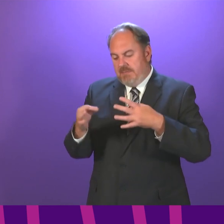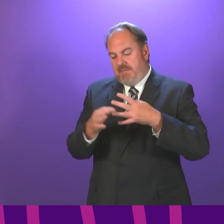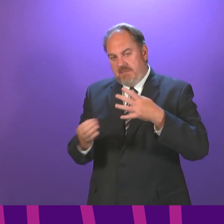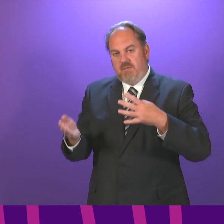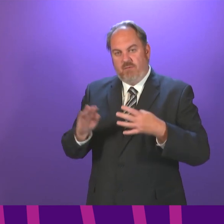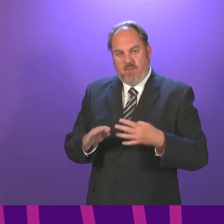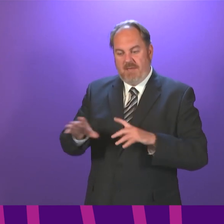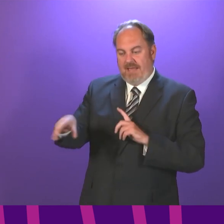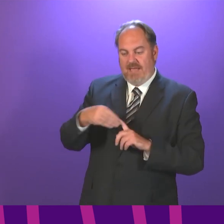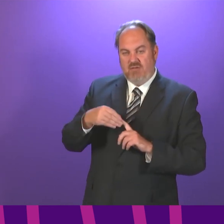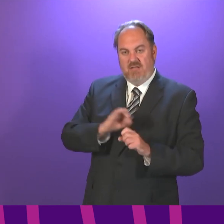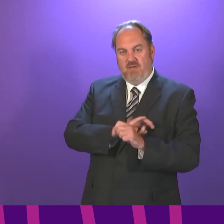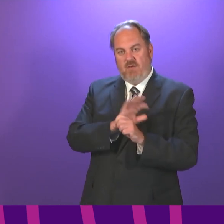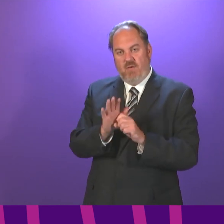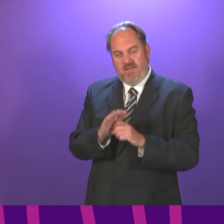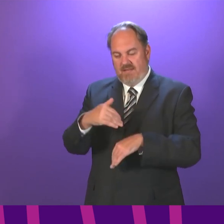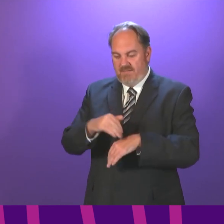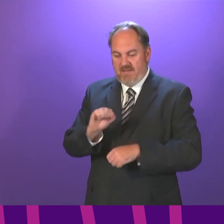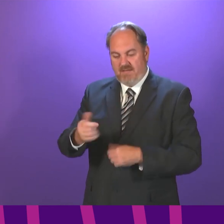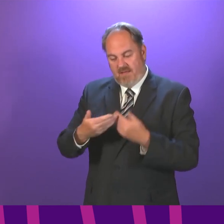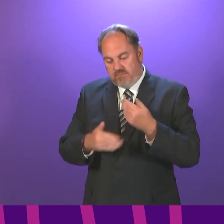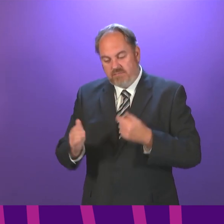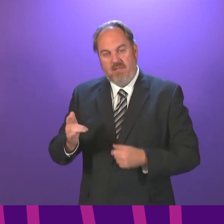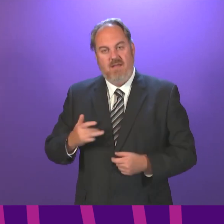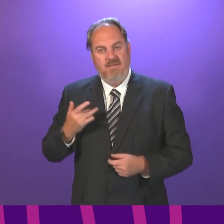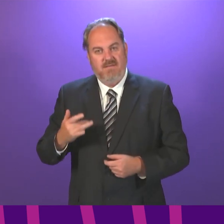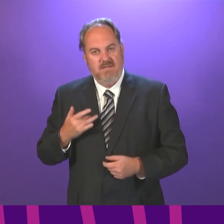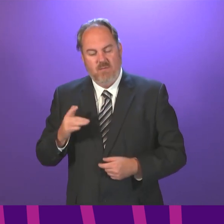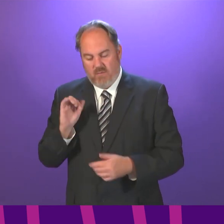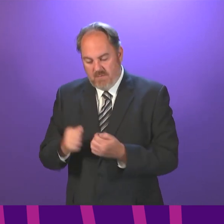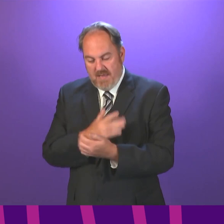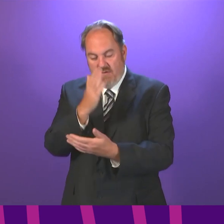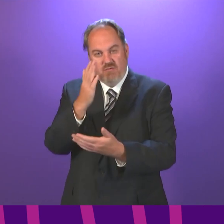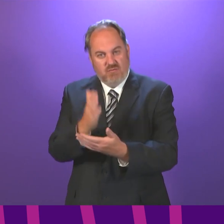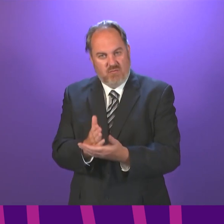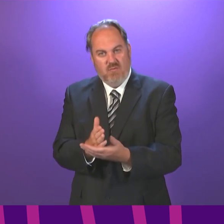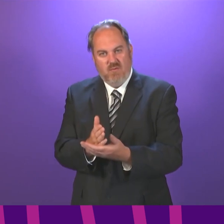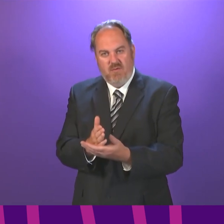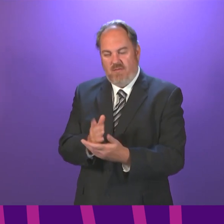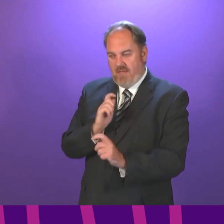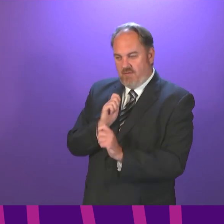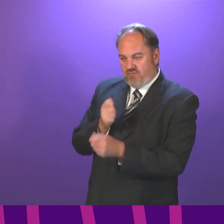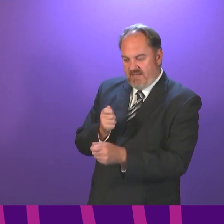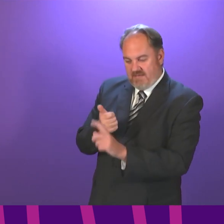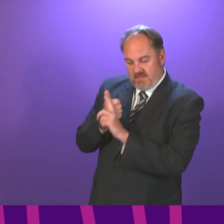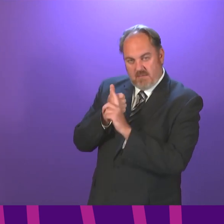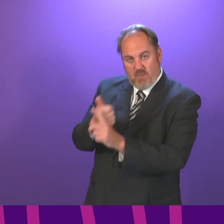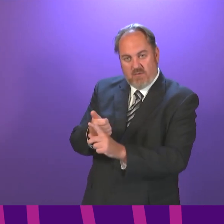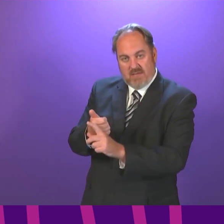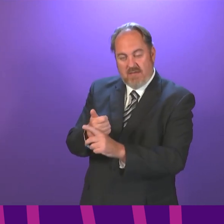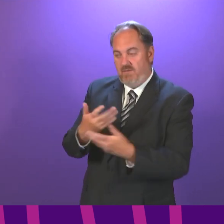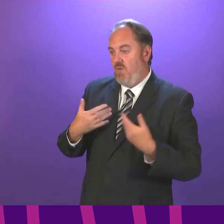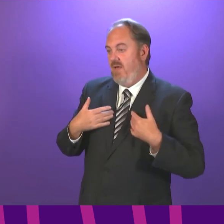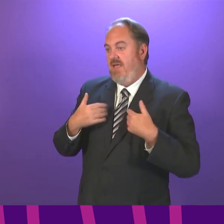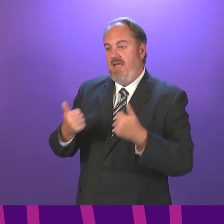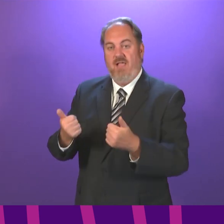and other services that they will first want to make sure that they can have. We want people to be treated for any health conditions as